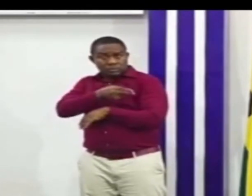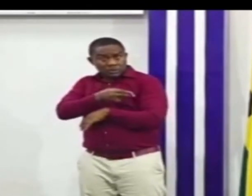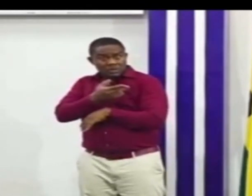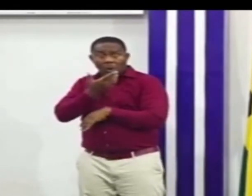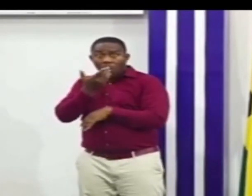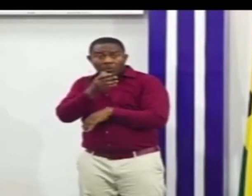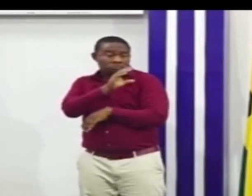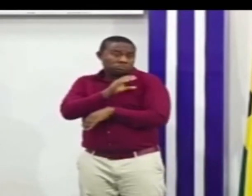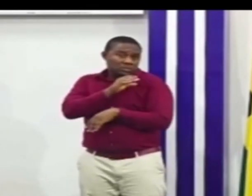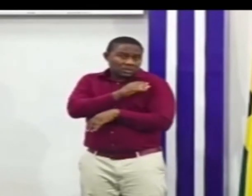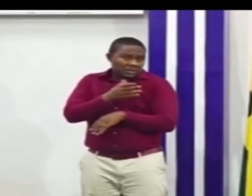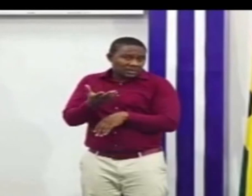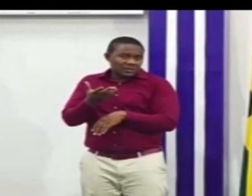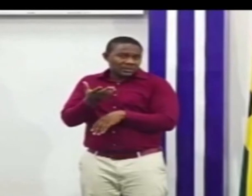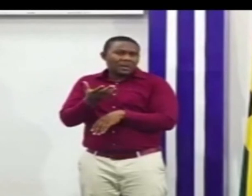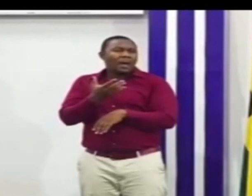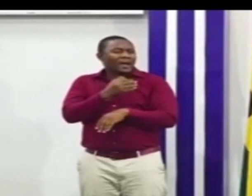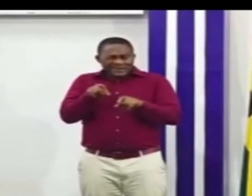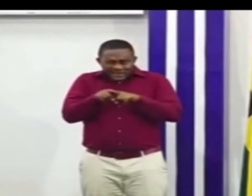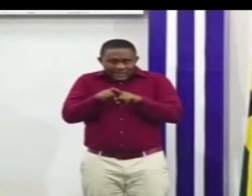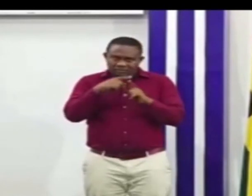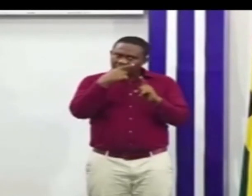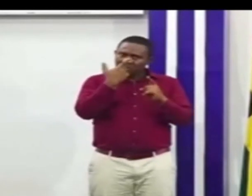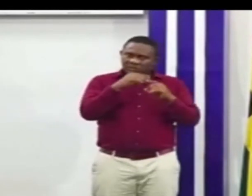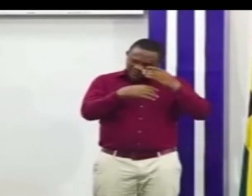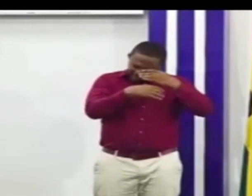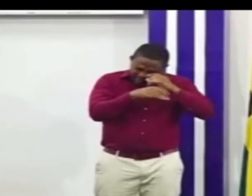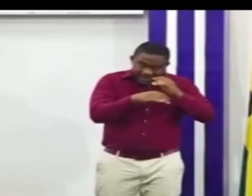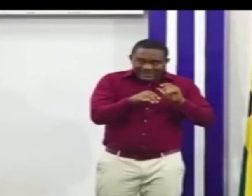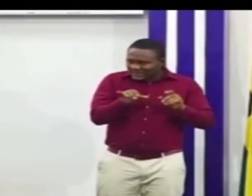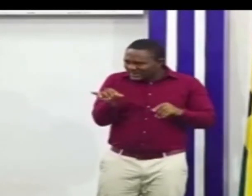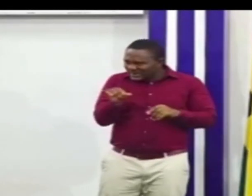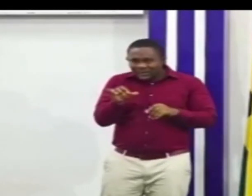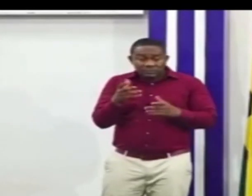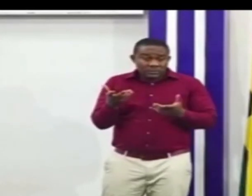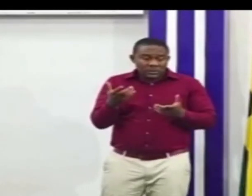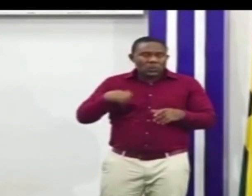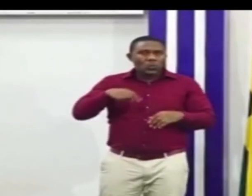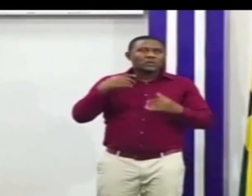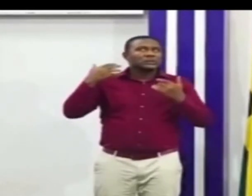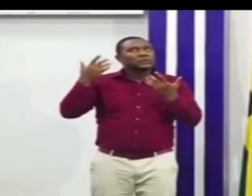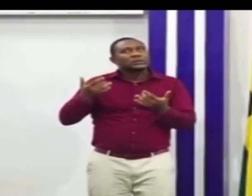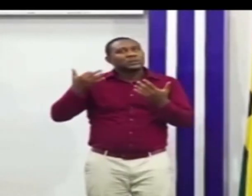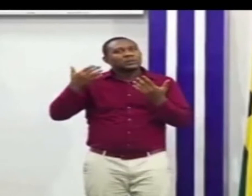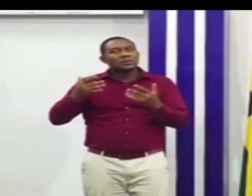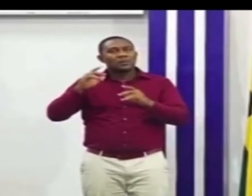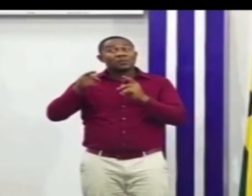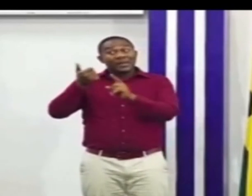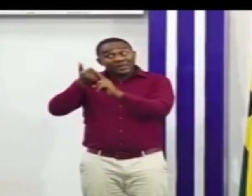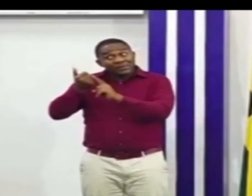the date sample was taken because we are waiting for people